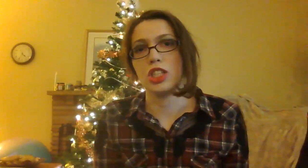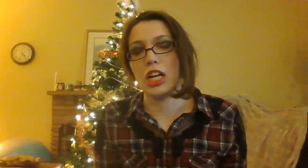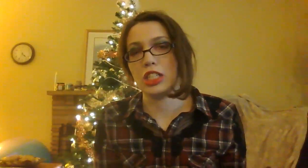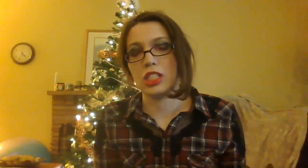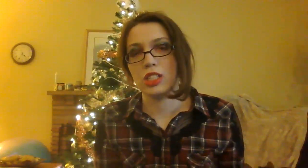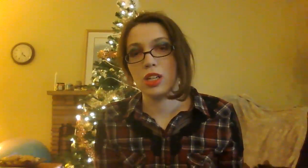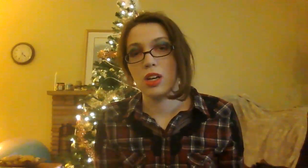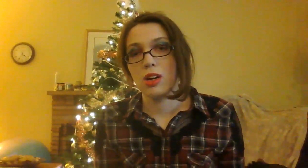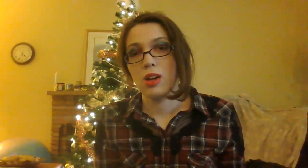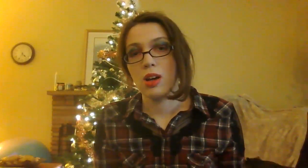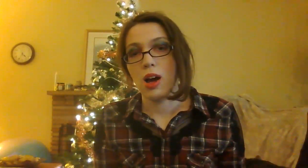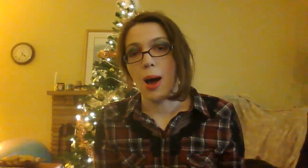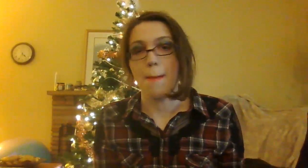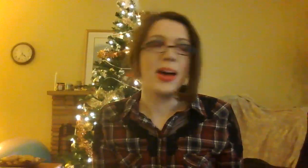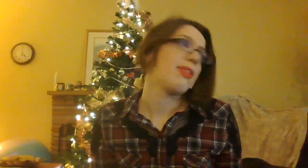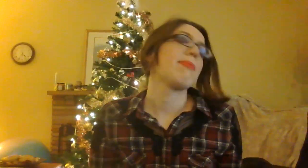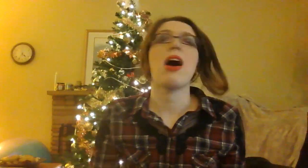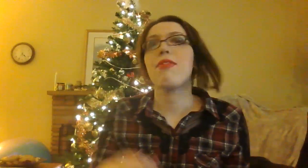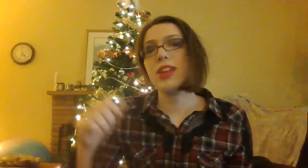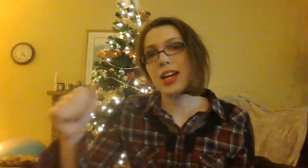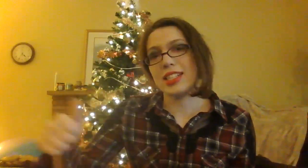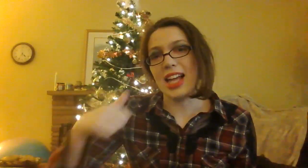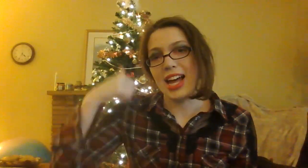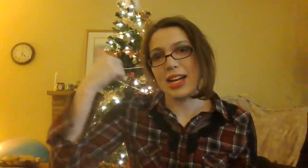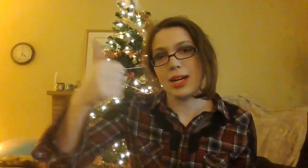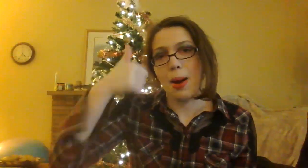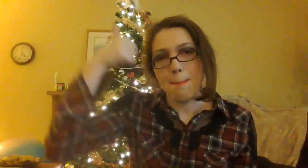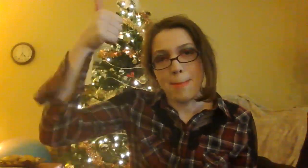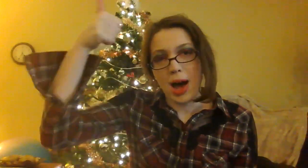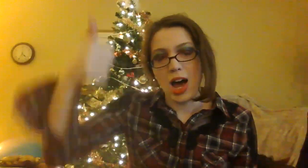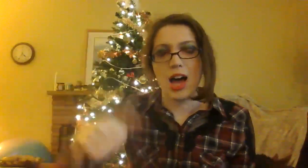this By the way Mafia is like Mob